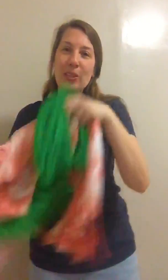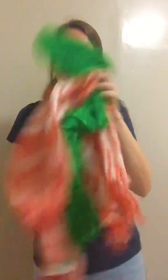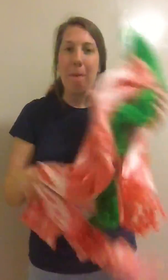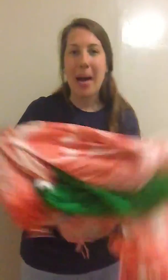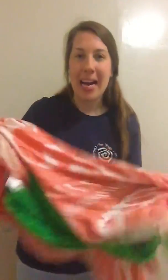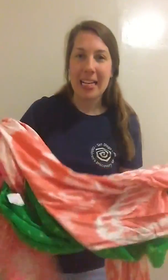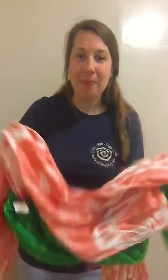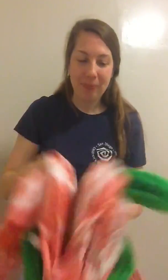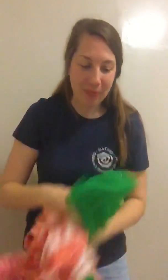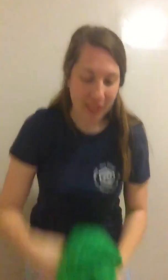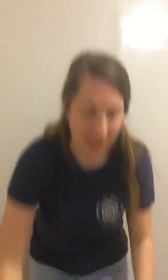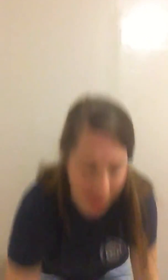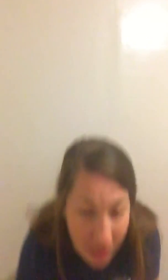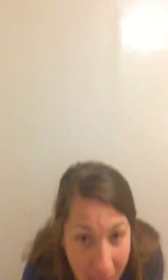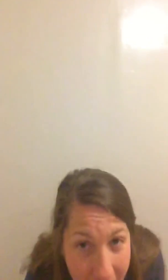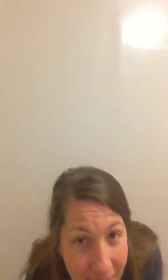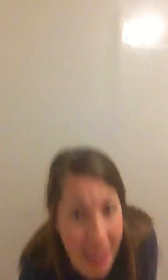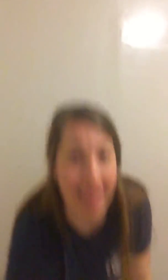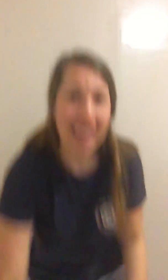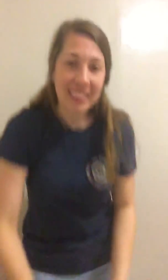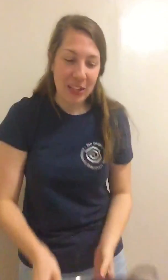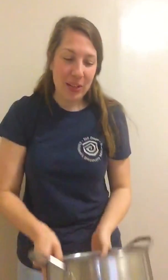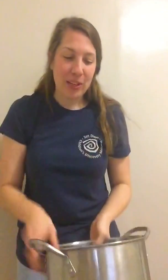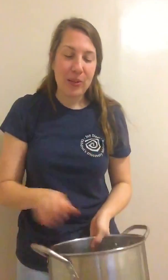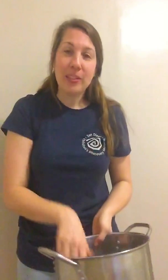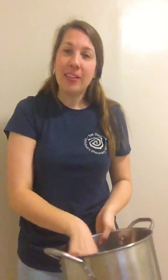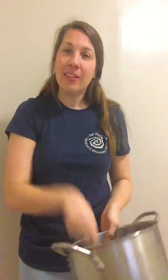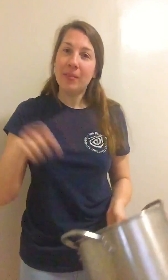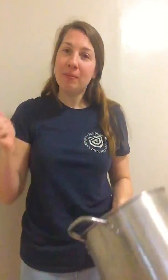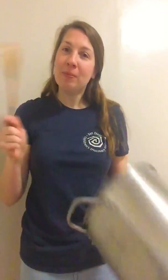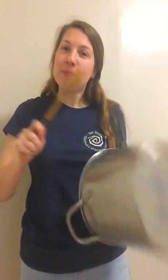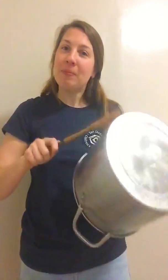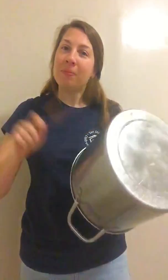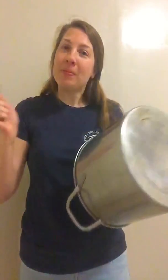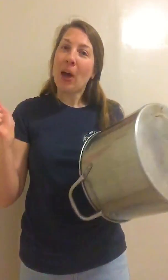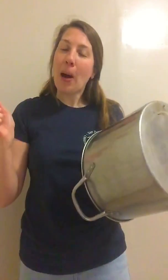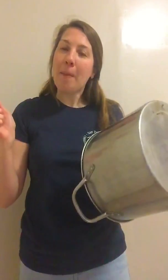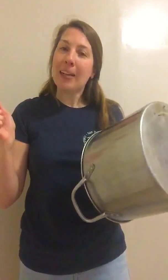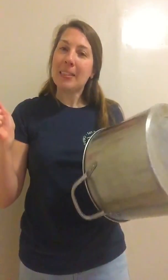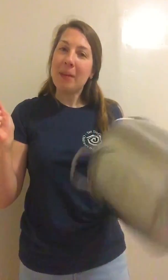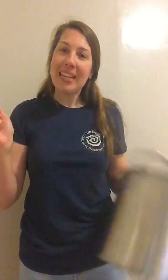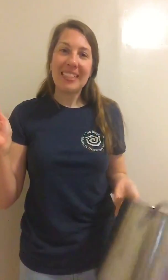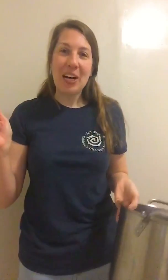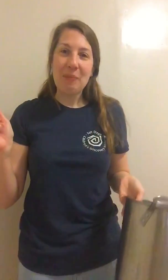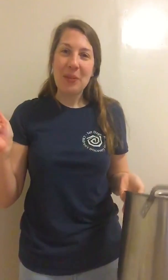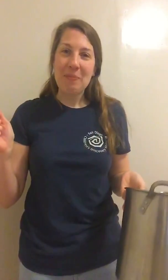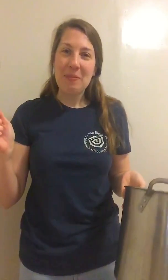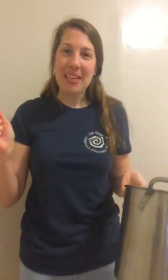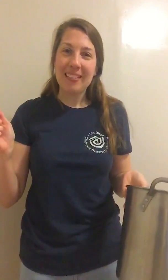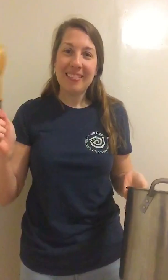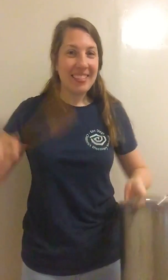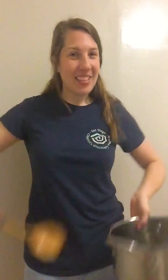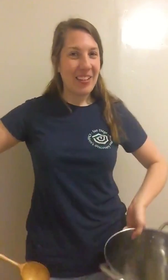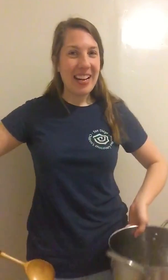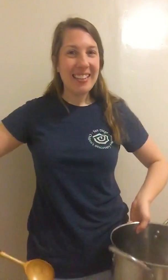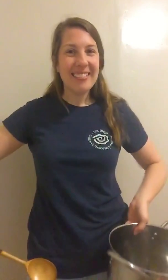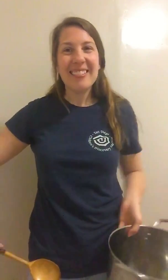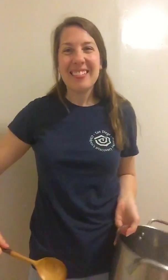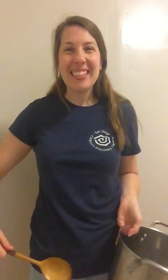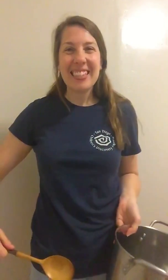with your bun. The last thing you can use are clots and pans to help you keep the beat. You ready? Let's